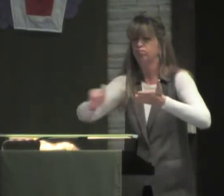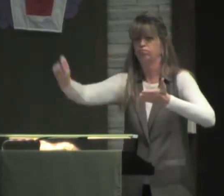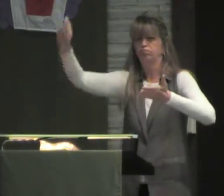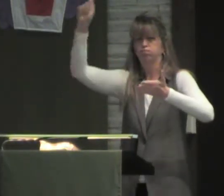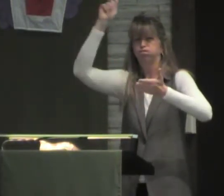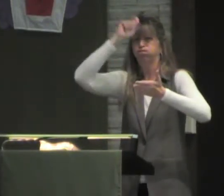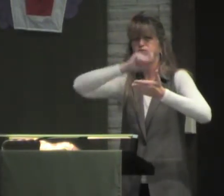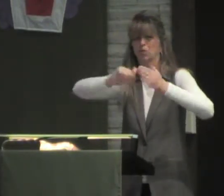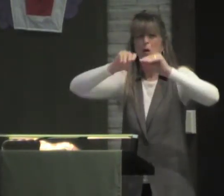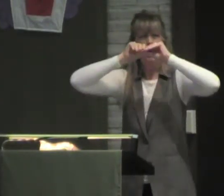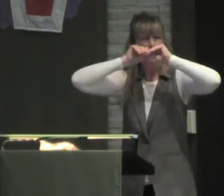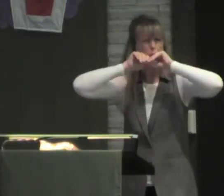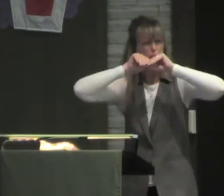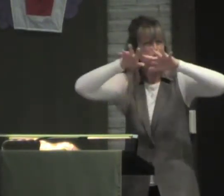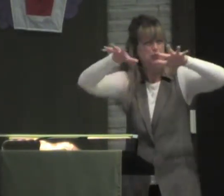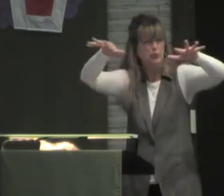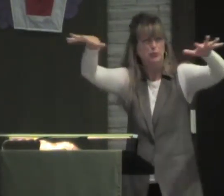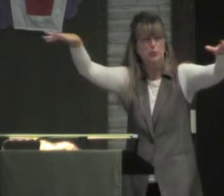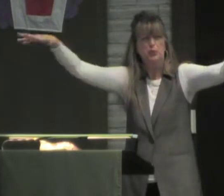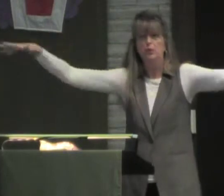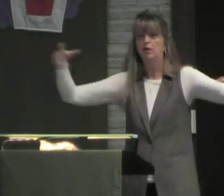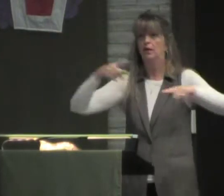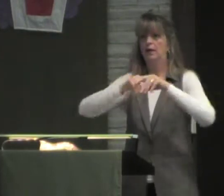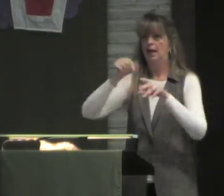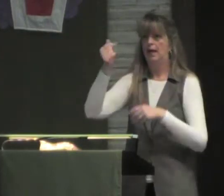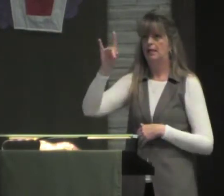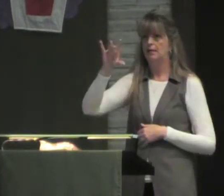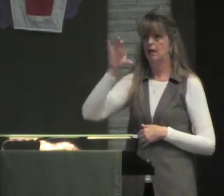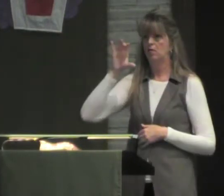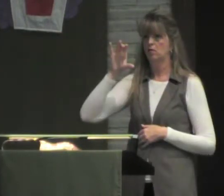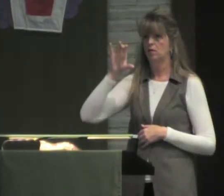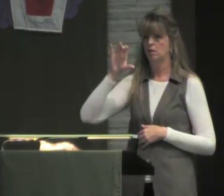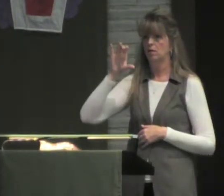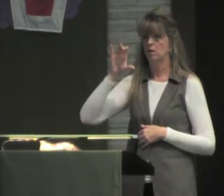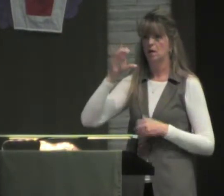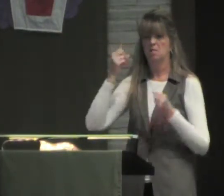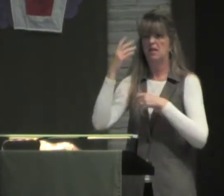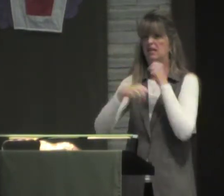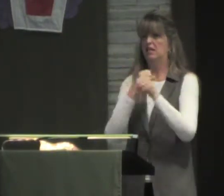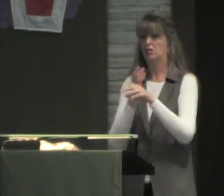about all the pro-slavery literature that was written prior to the Civil War.